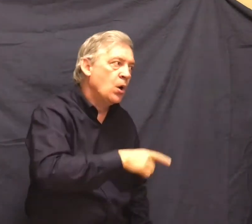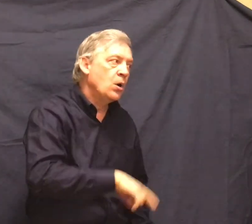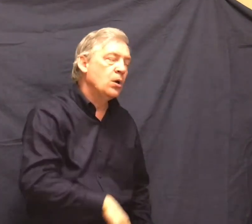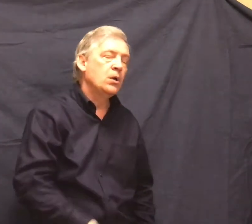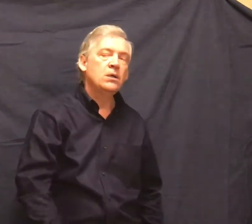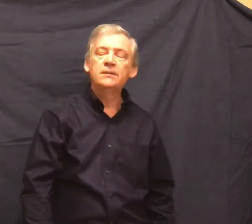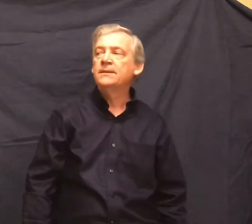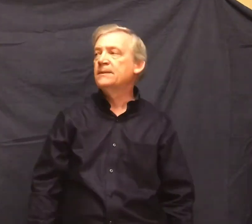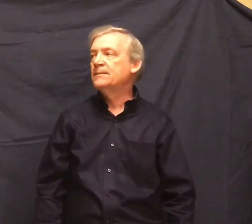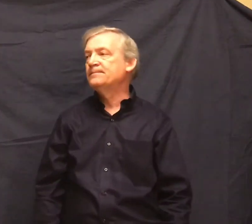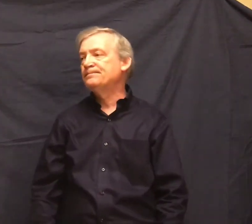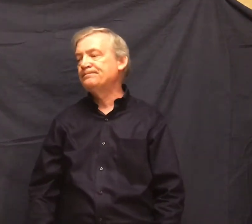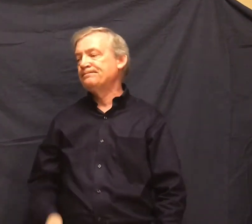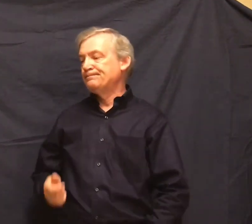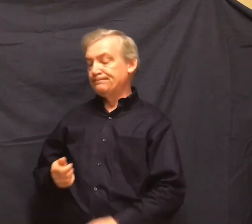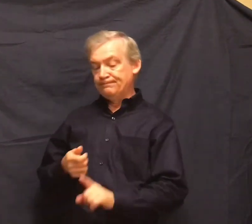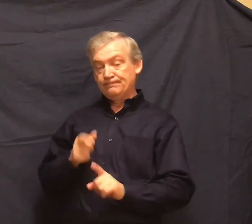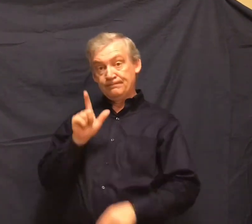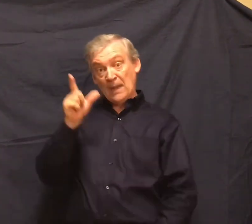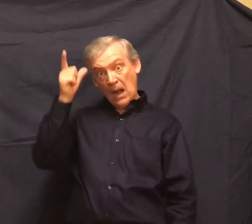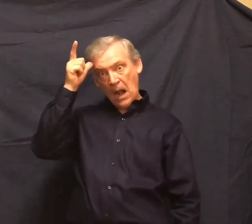Lenny lumbered to his feet and disappeared in the brush.